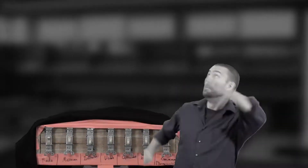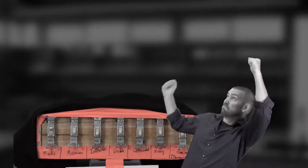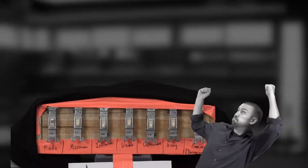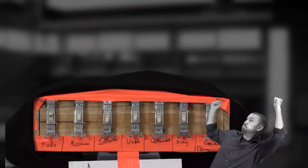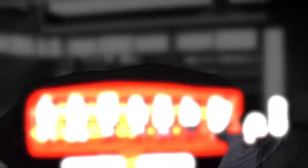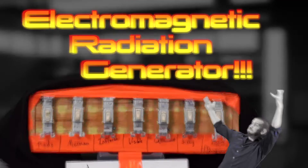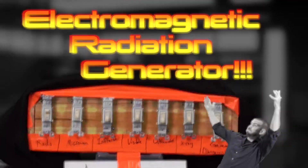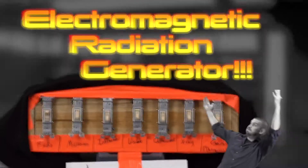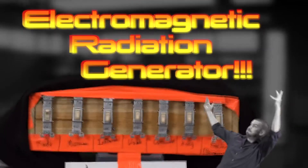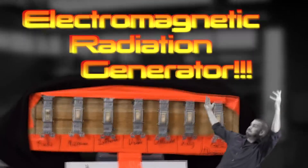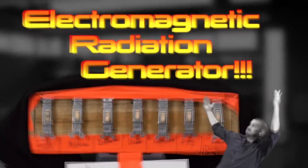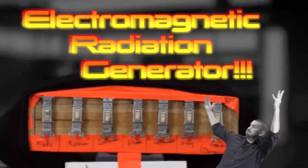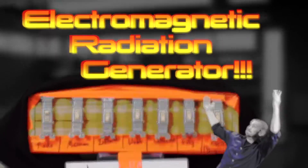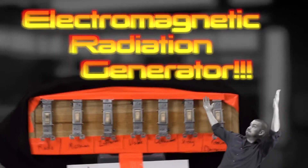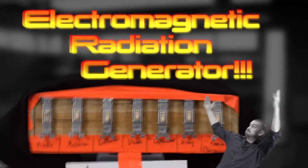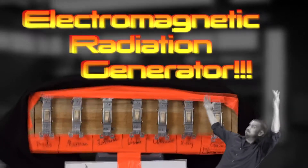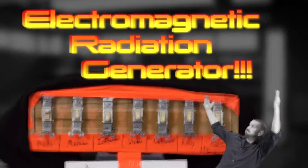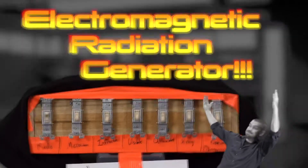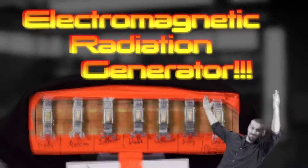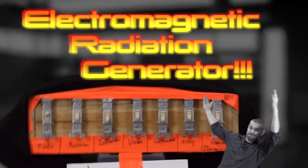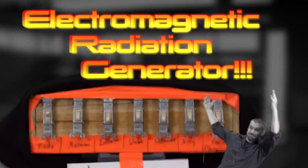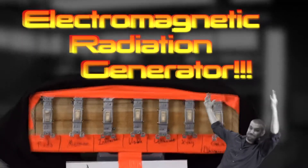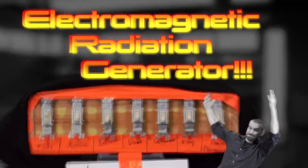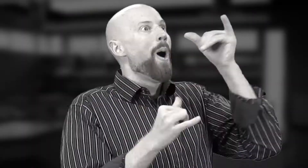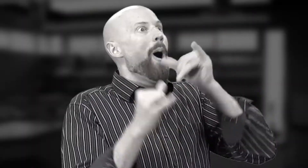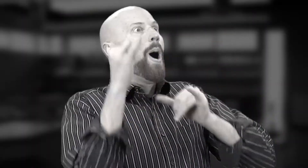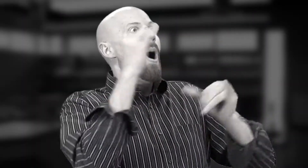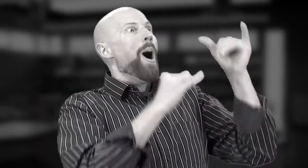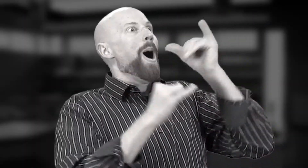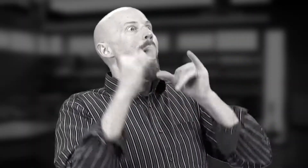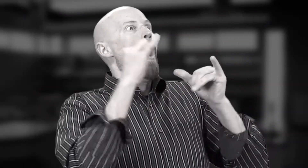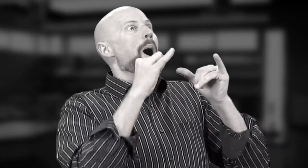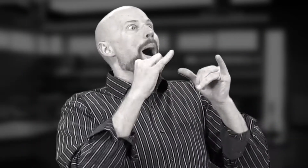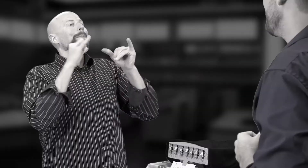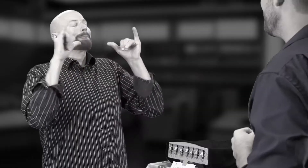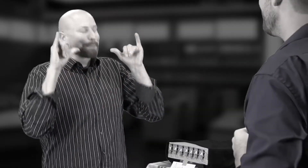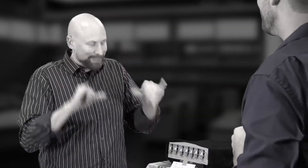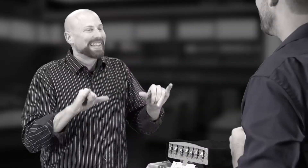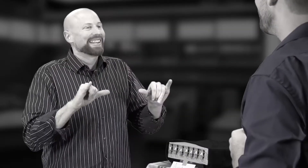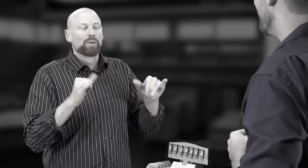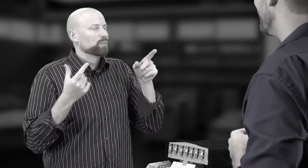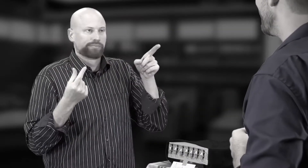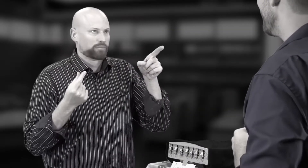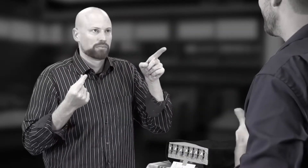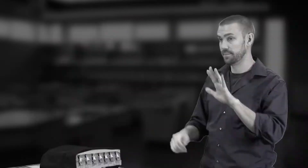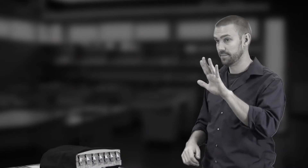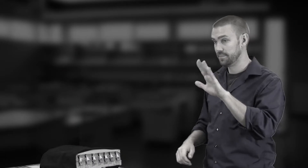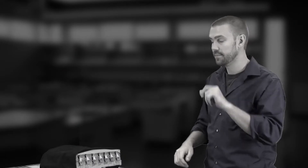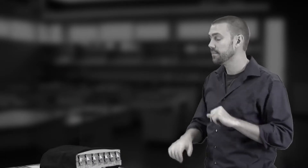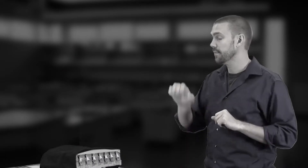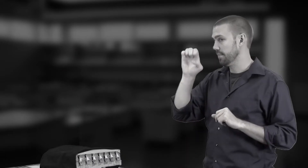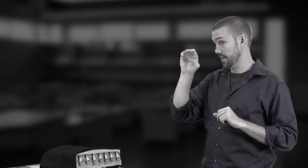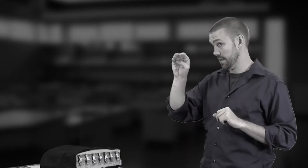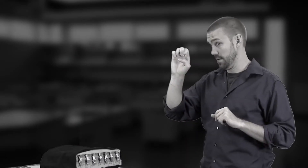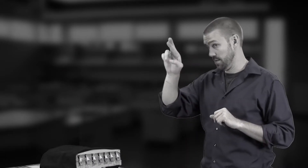It's an electromagnetic radiation generator! Whoa! Yeah, that! What does it do? Okay,